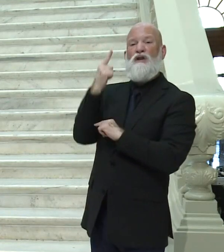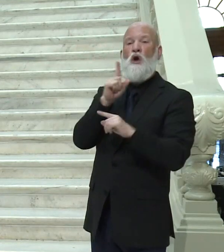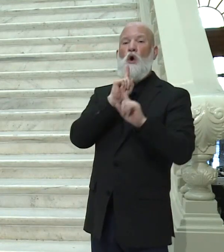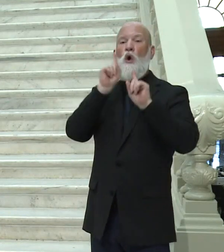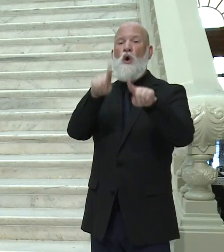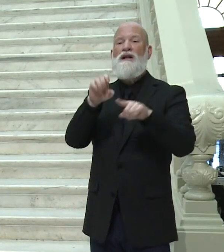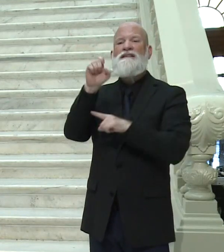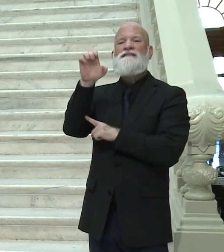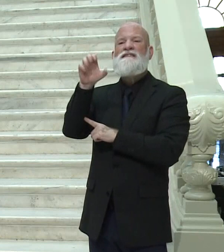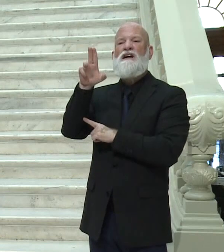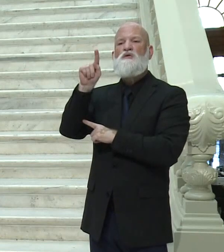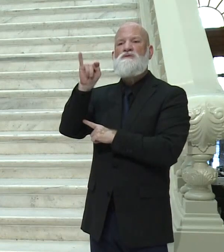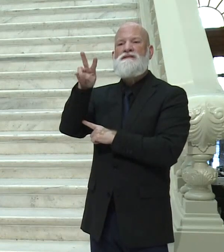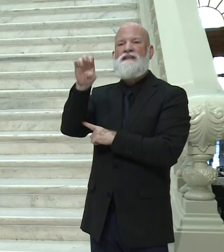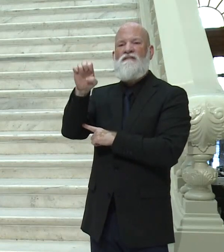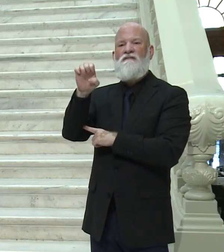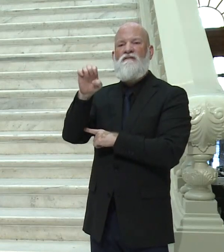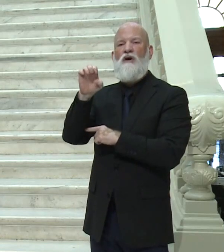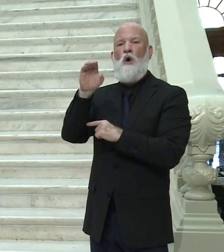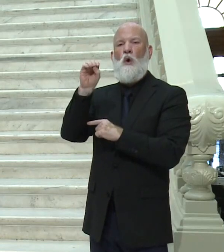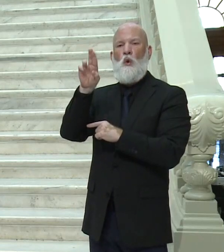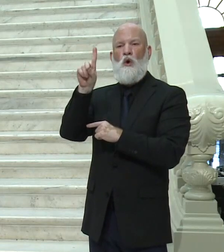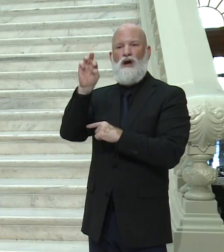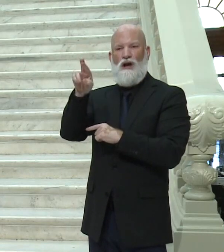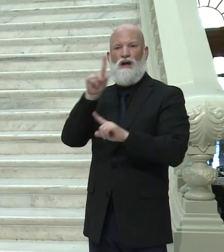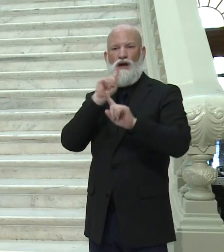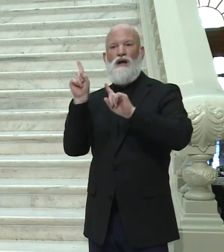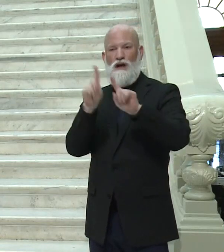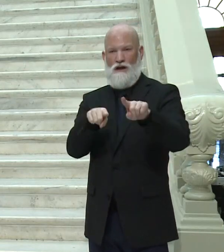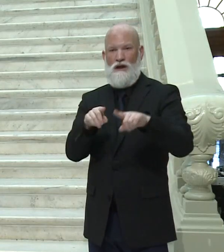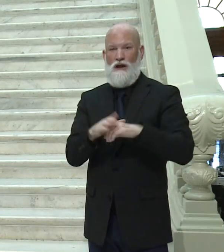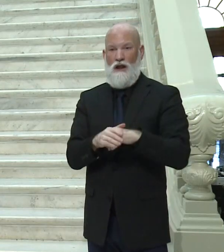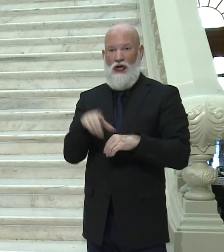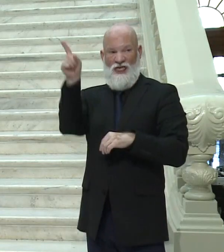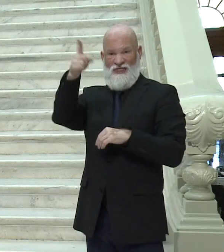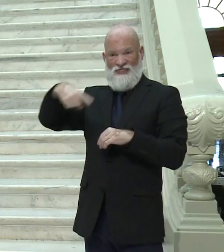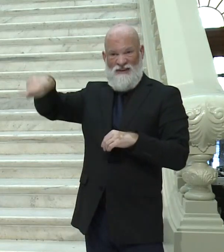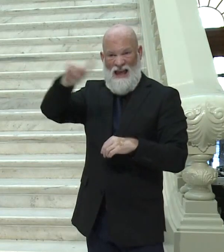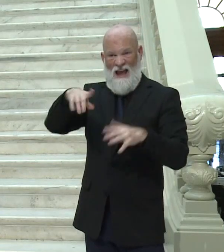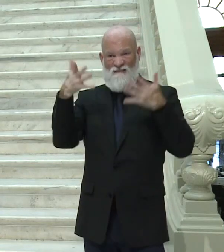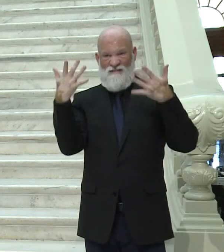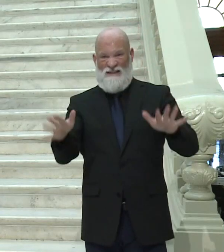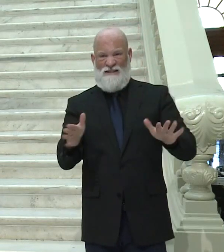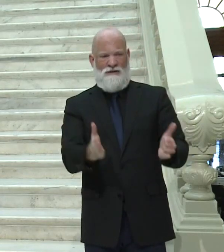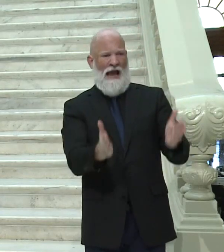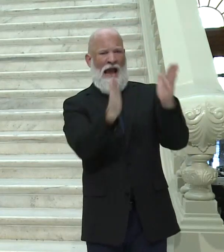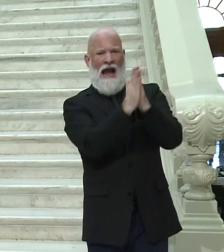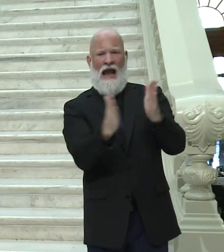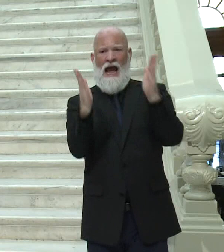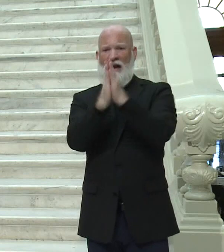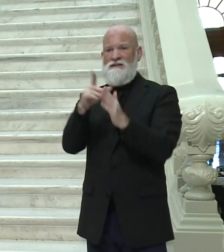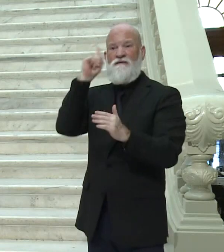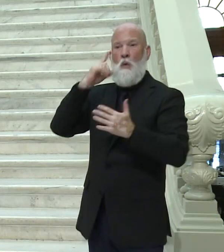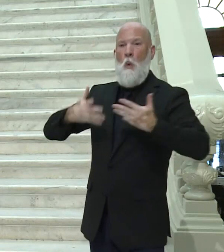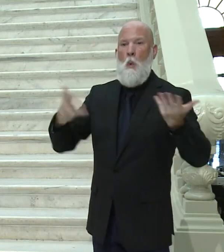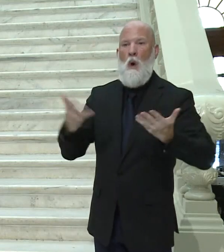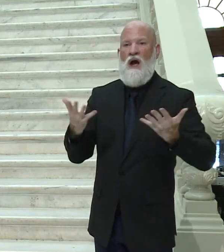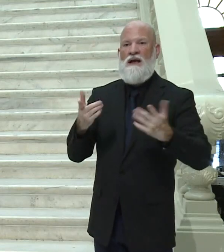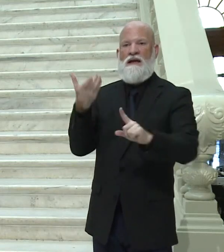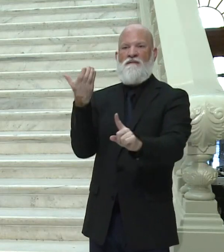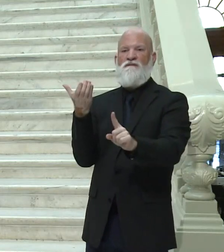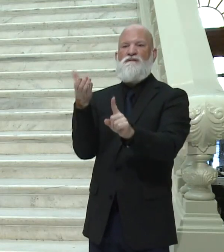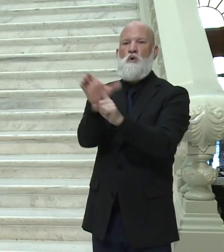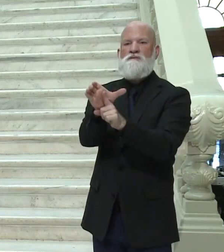elected officials asked me for enforcement powers early on so they can enforce when they were so worried about this,